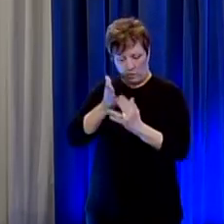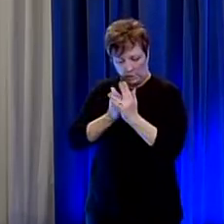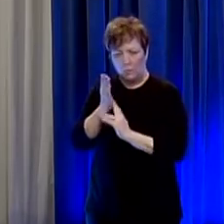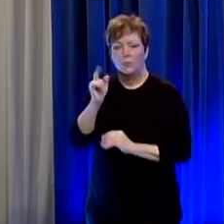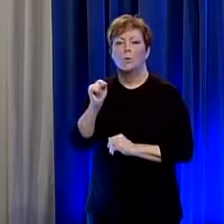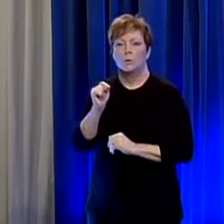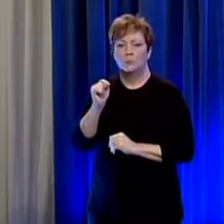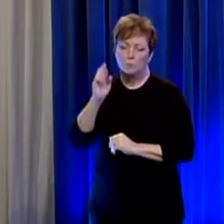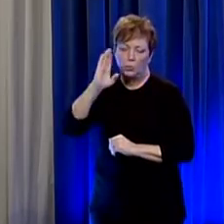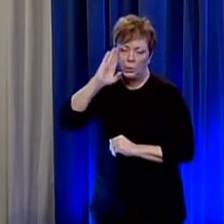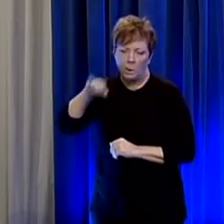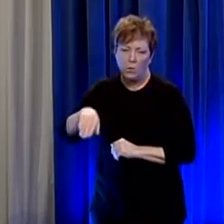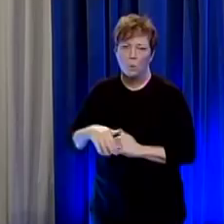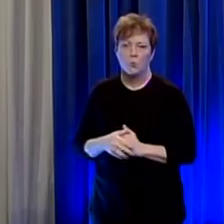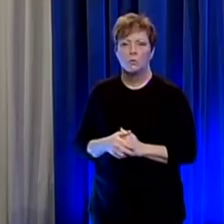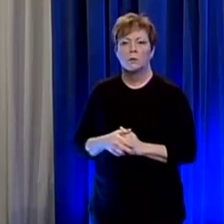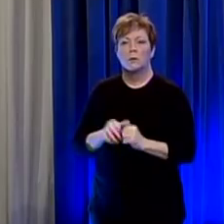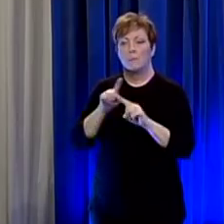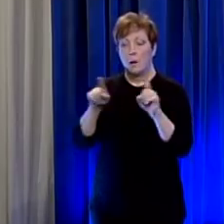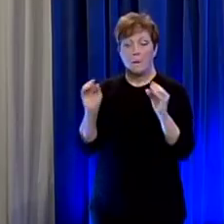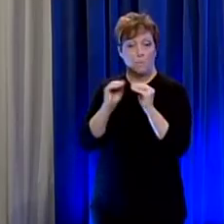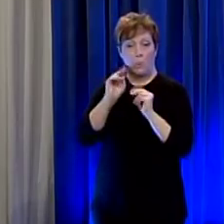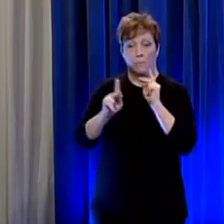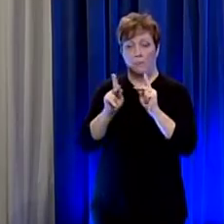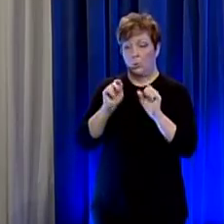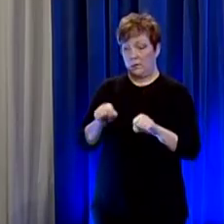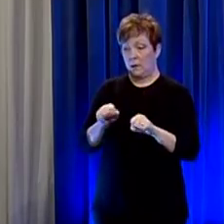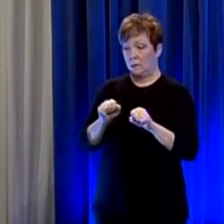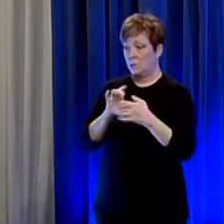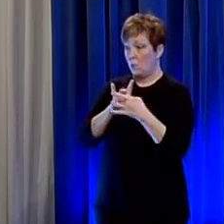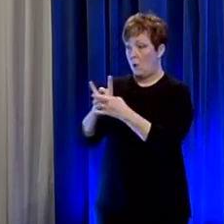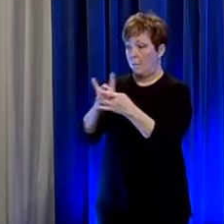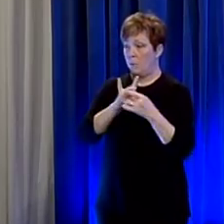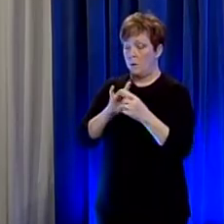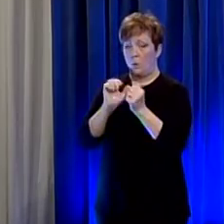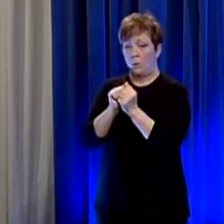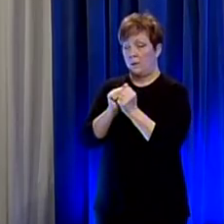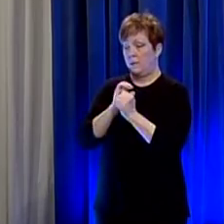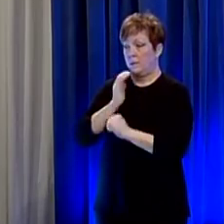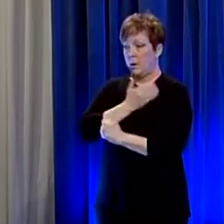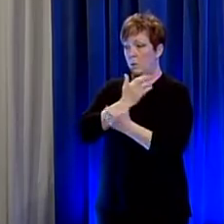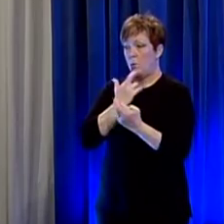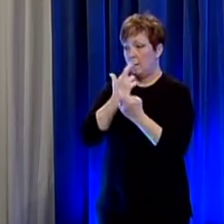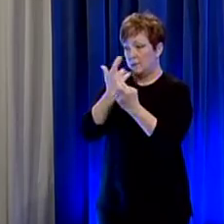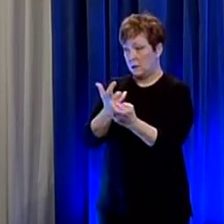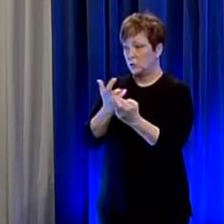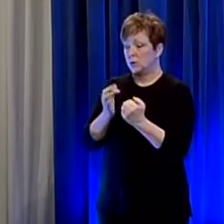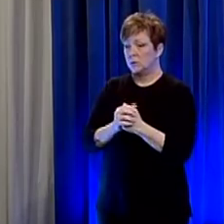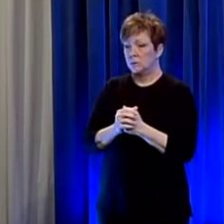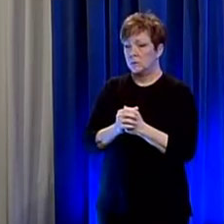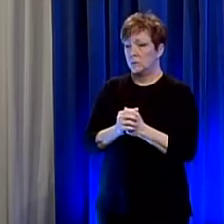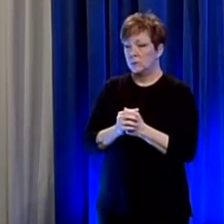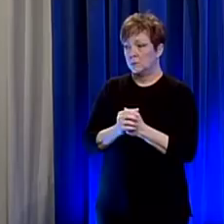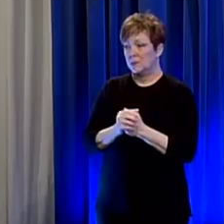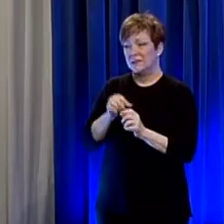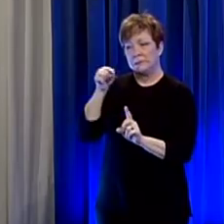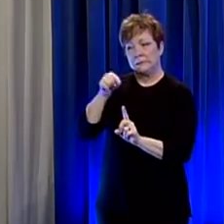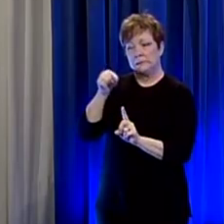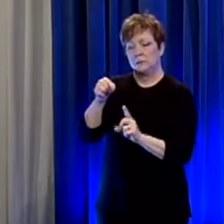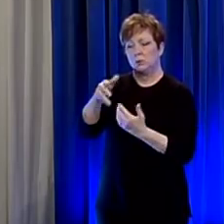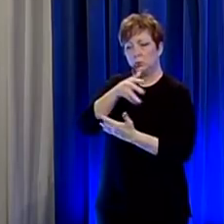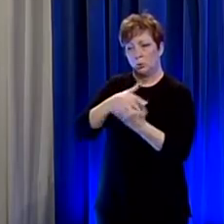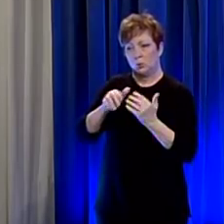some point we know we will but the more people are able to cooperate with with these recommendations to engage in social distancing